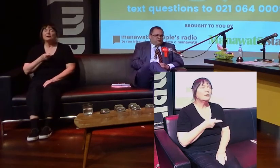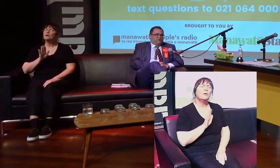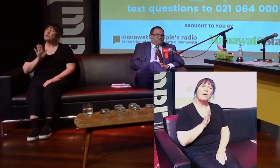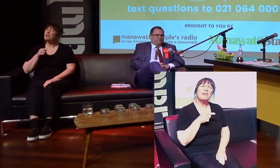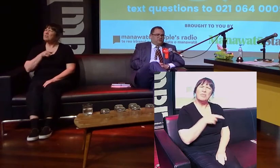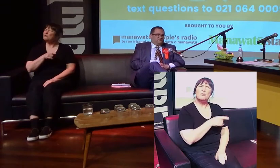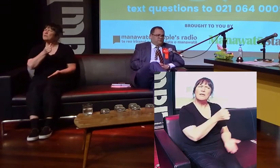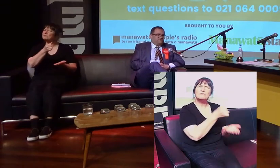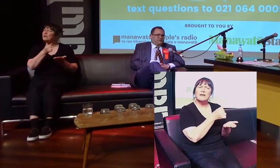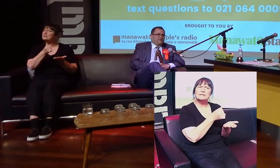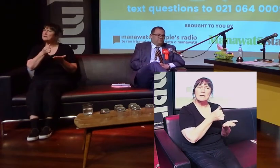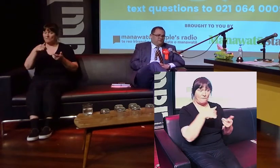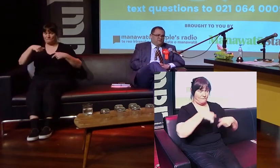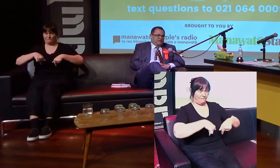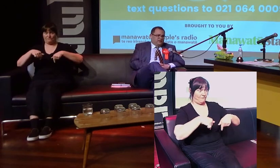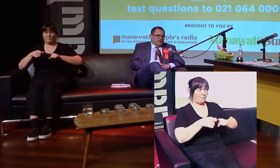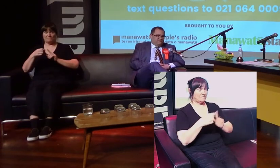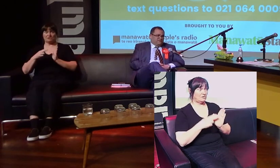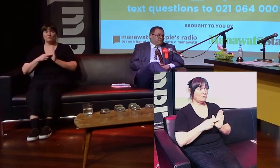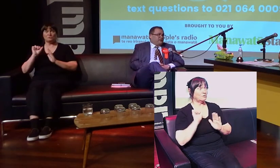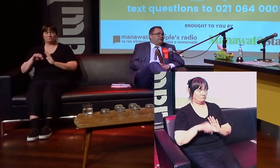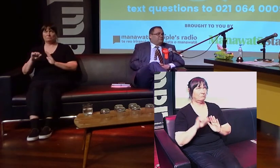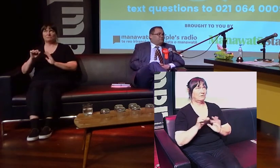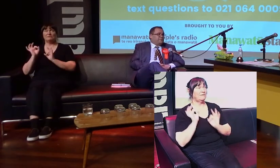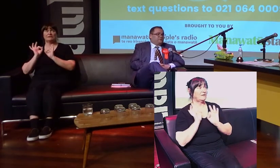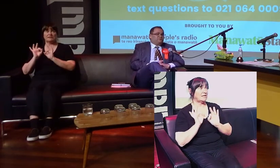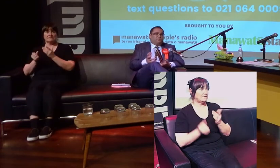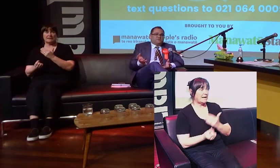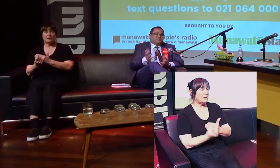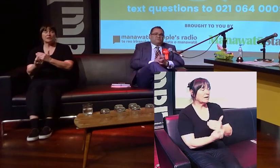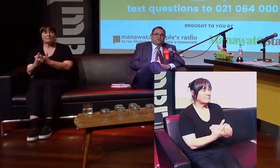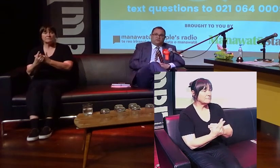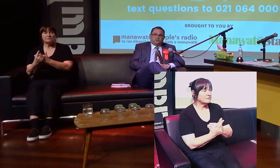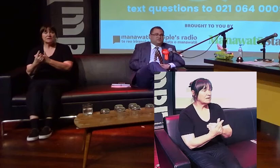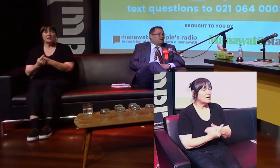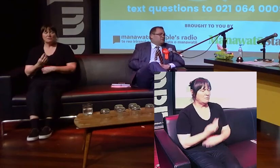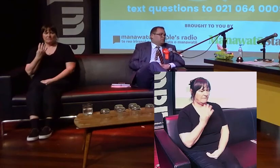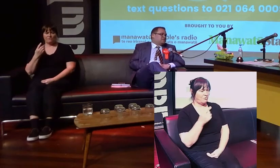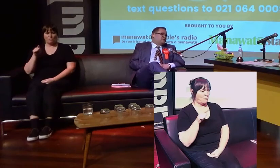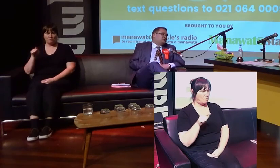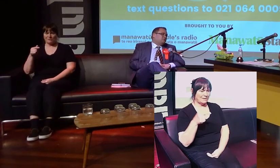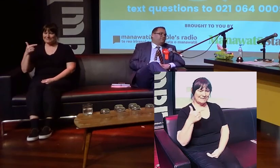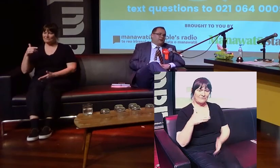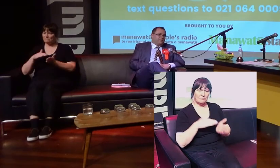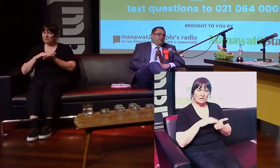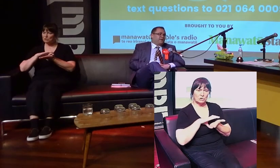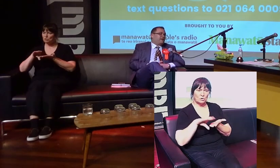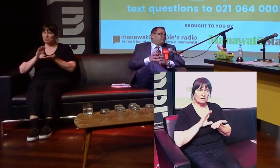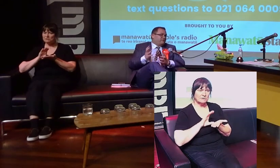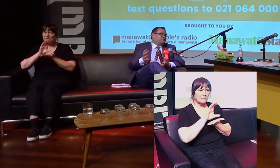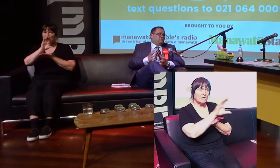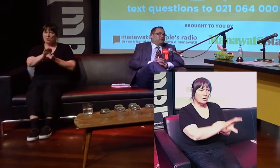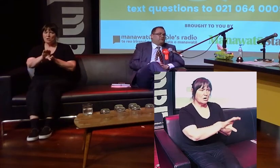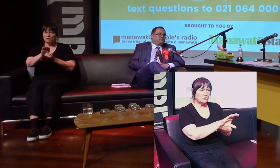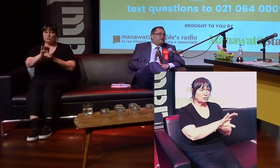Provincial Growth Fund, certainly for this city, has delivered fantastic outcomes. When we look at $4.7 million towards stage two of Papayaoia